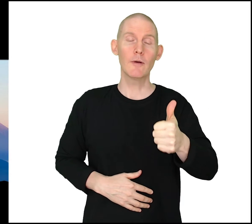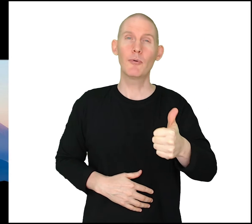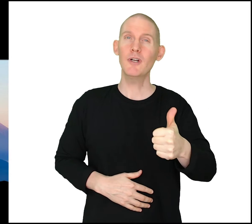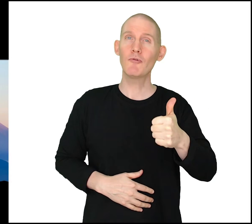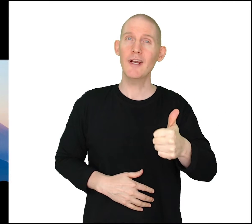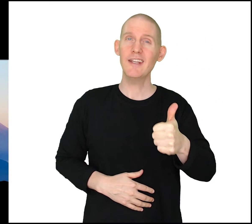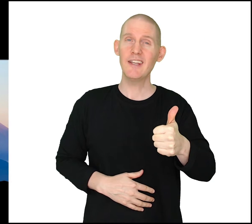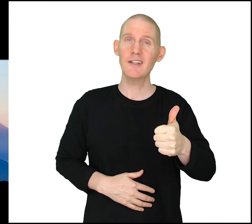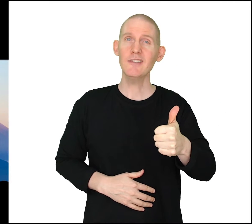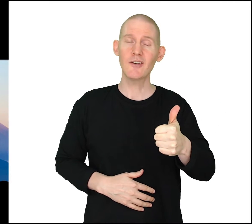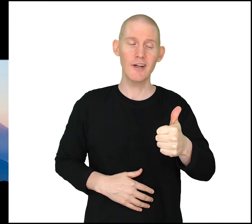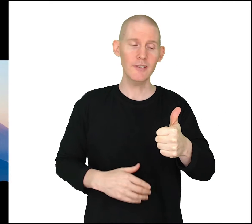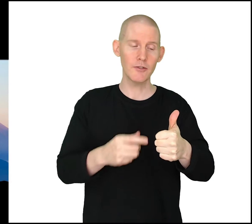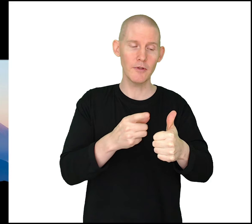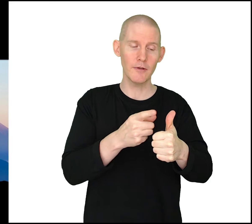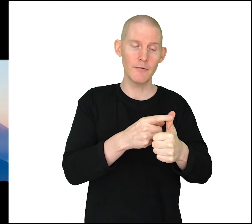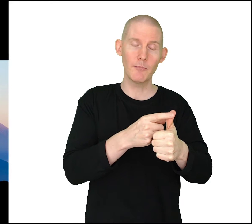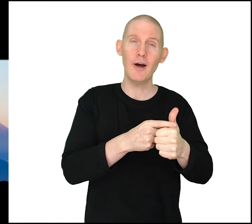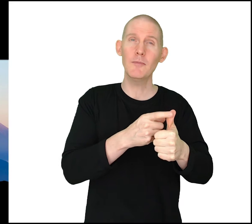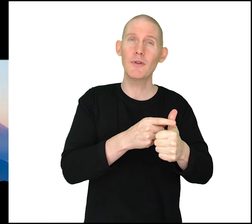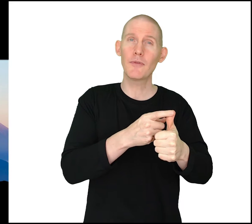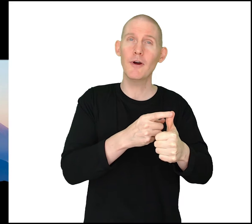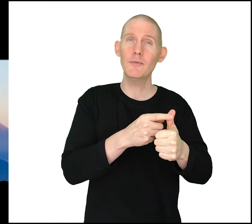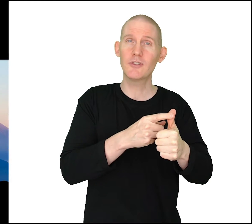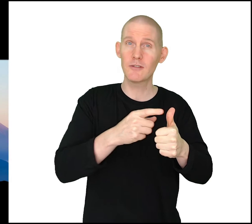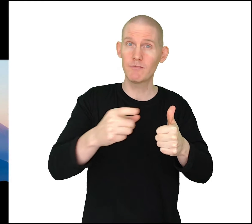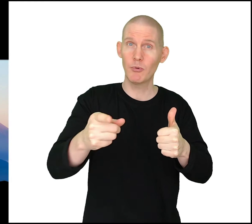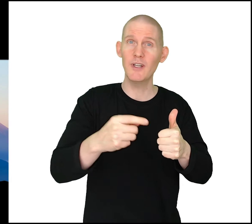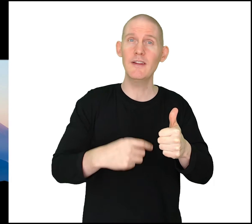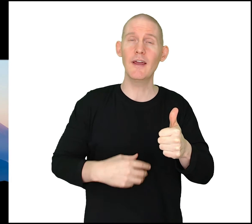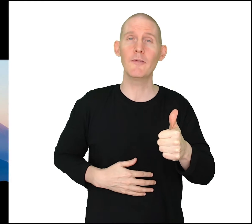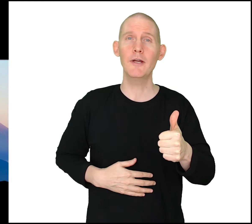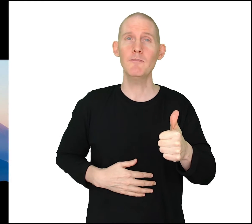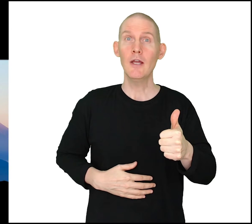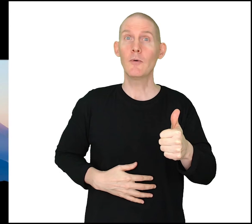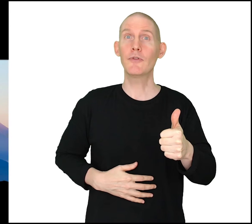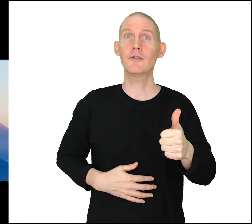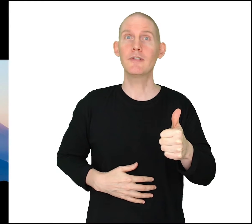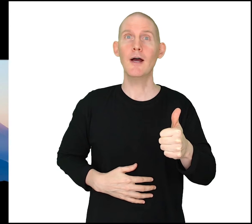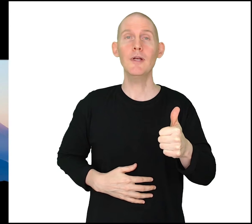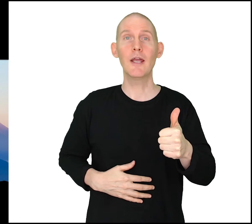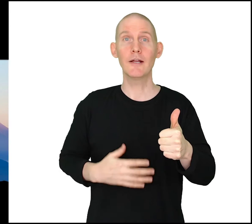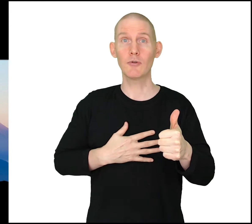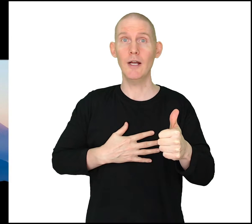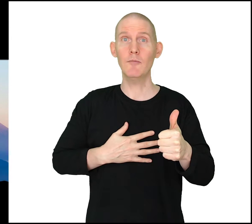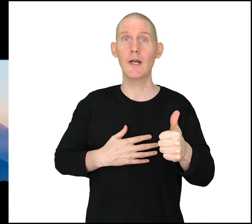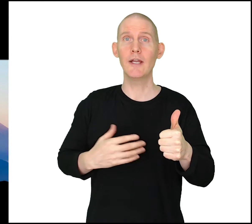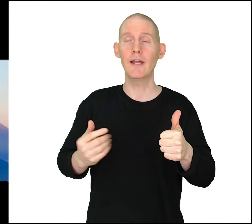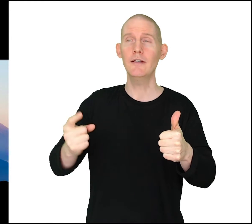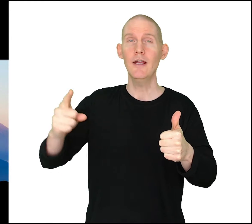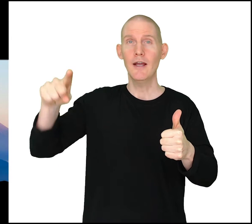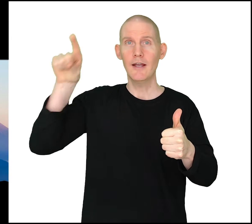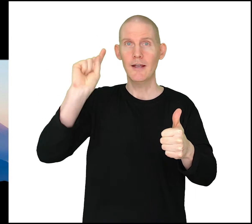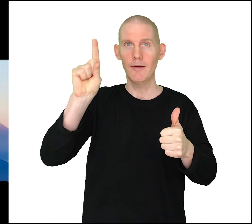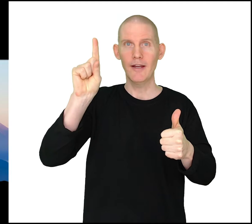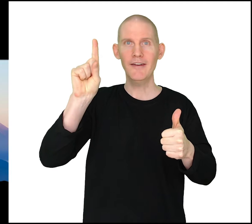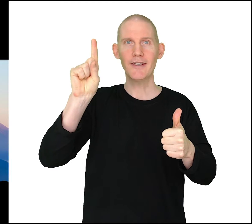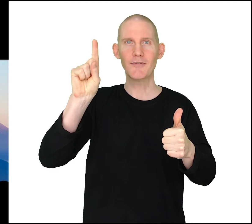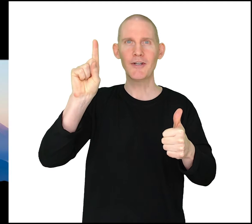put it right here all right so the bottom of the thumb is just pointing that way with your dominant hand so I'm right-handed index finger